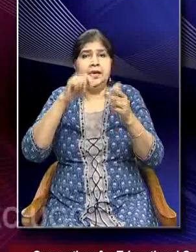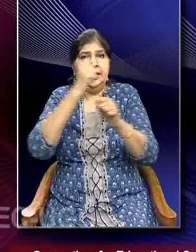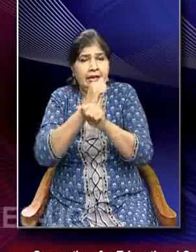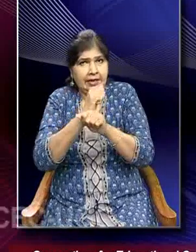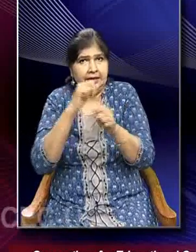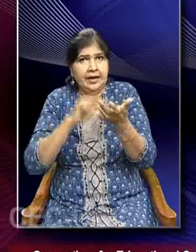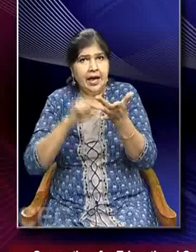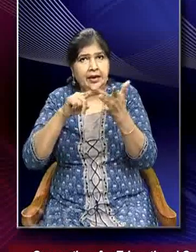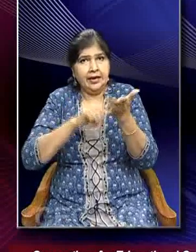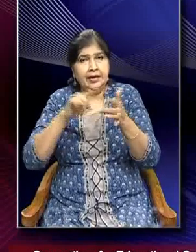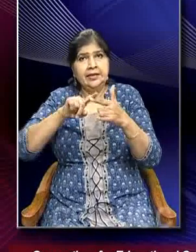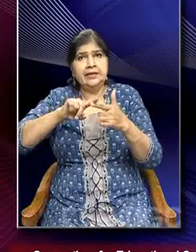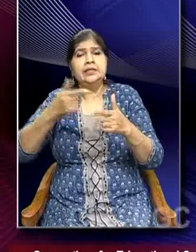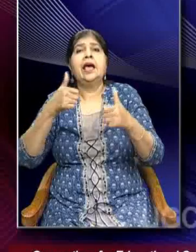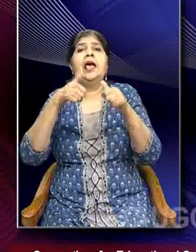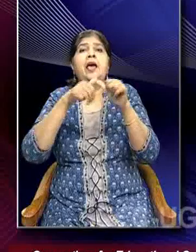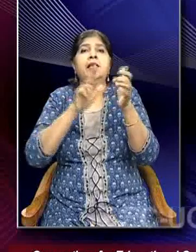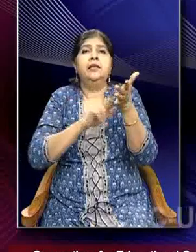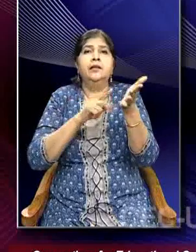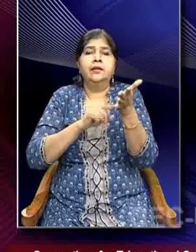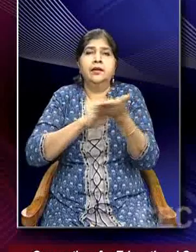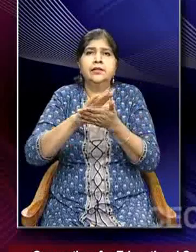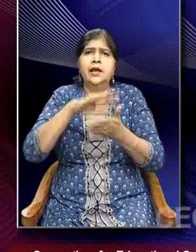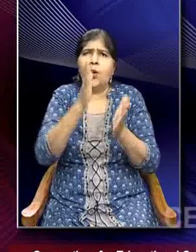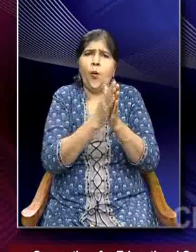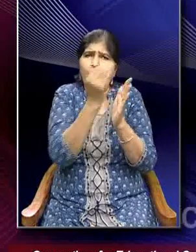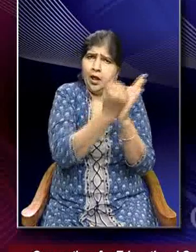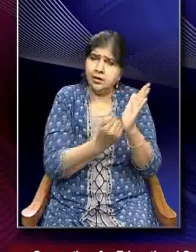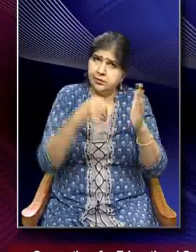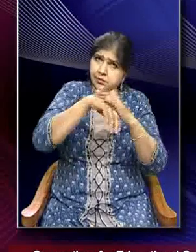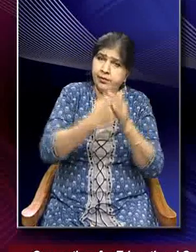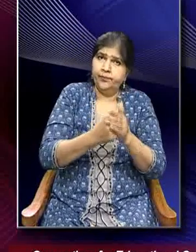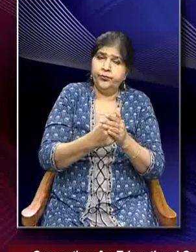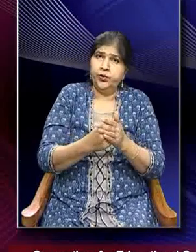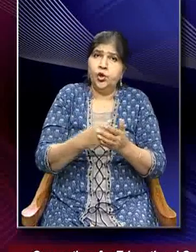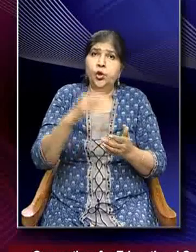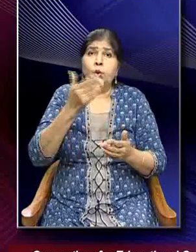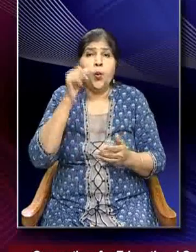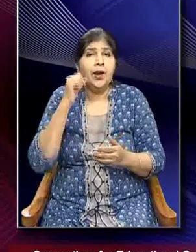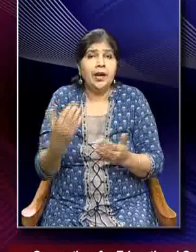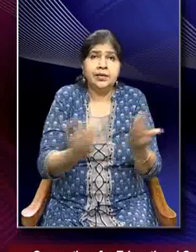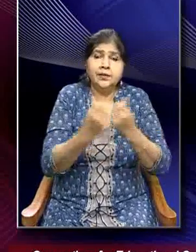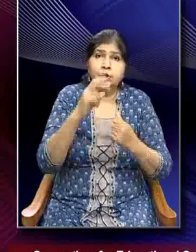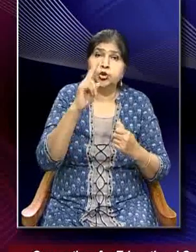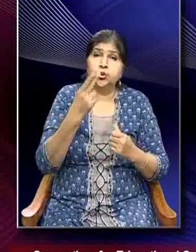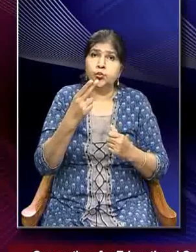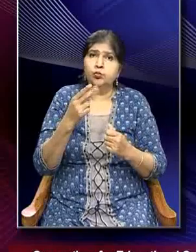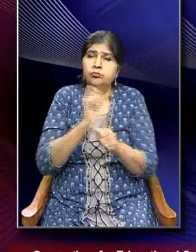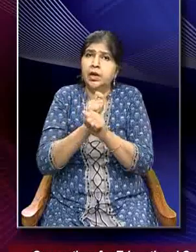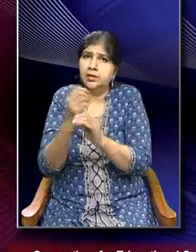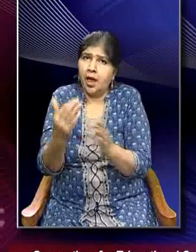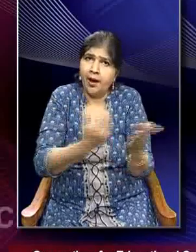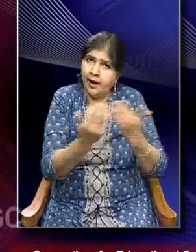anthracite amongst others. Now, coal as we know, it is extracted by two important methods.